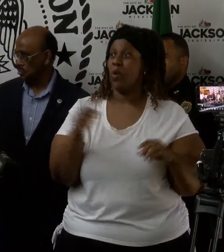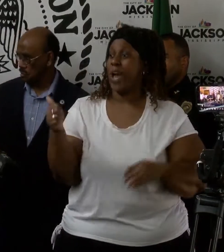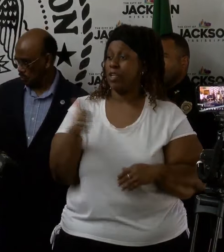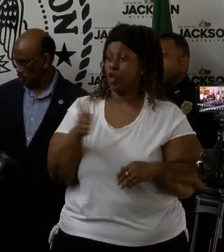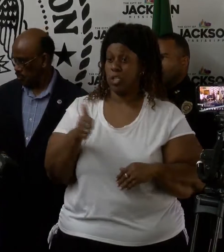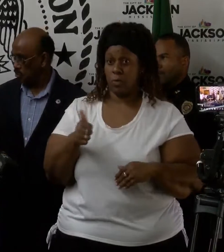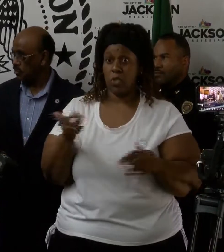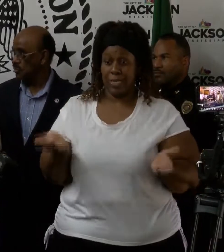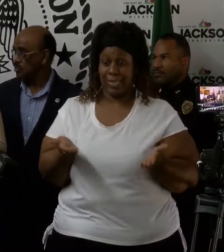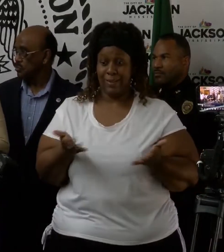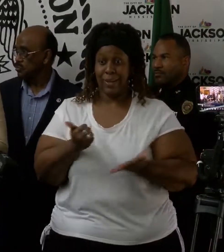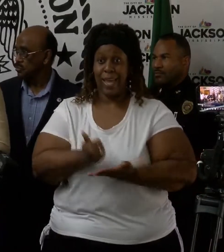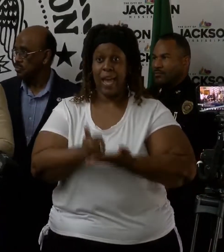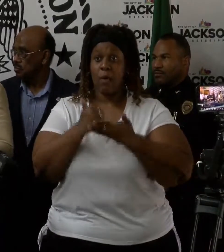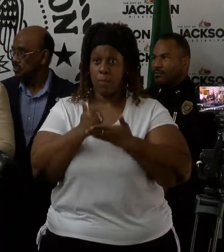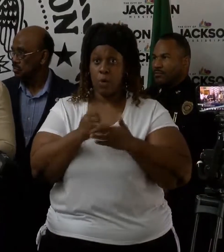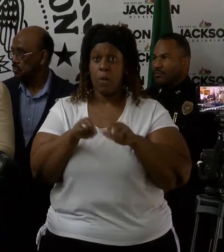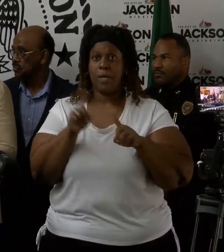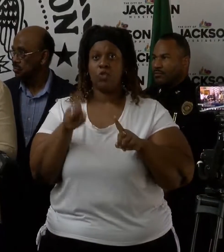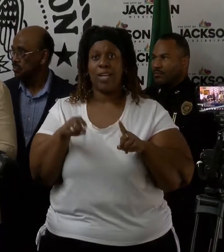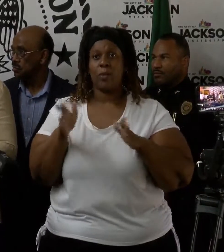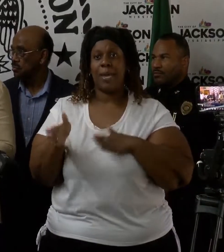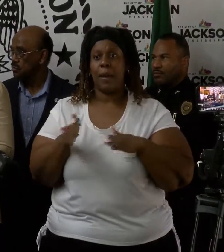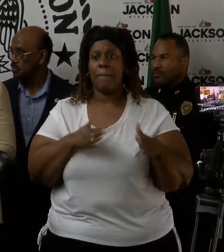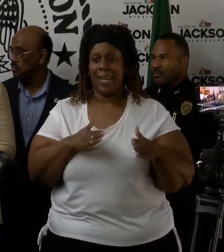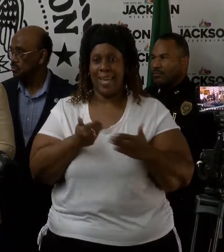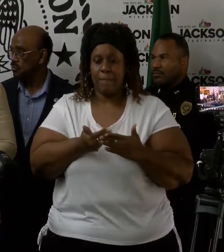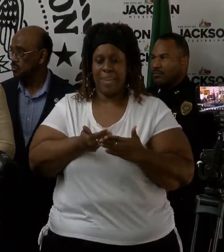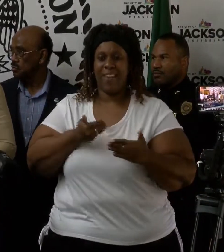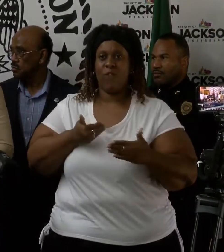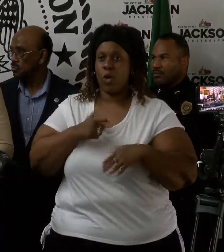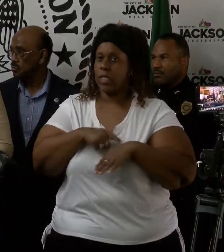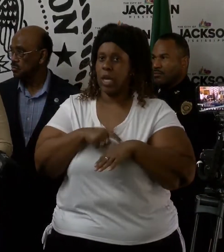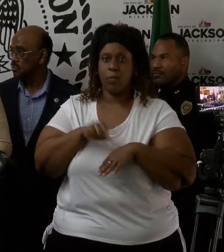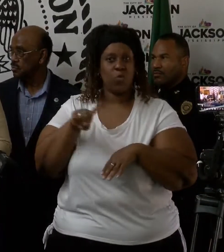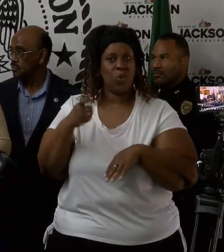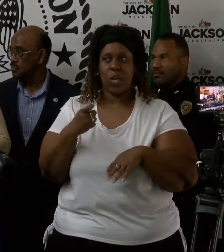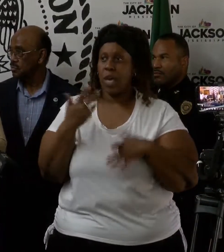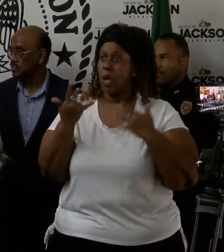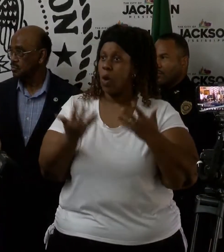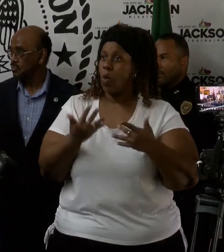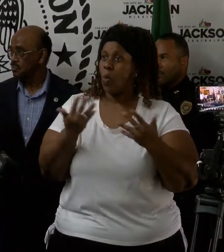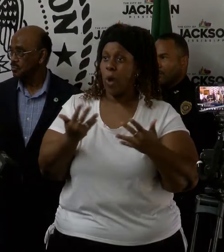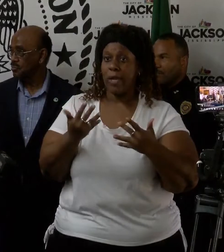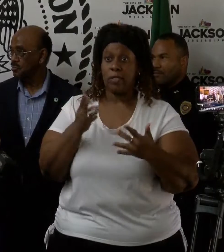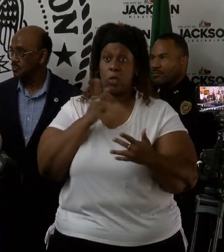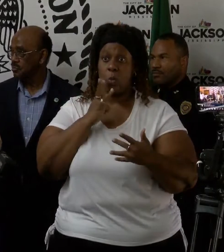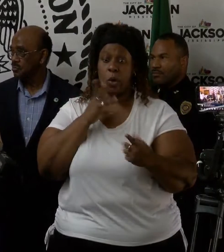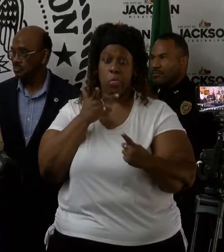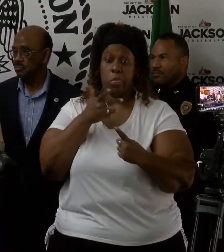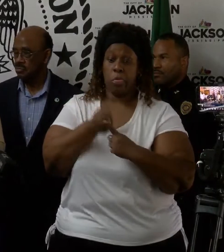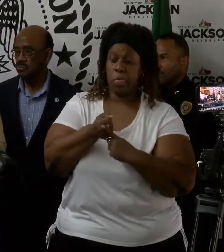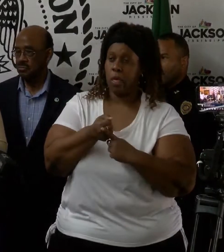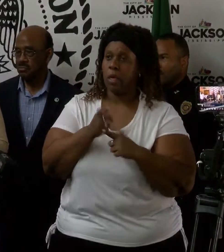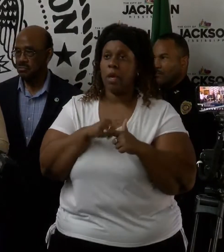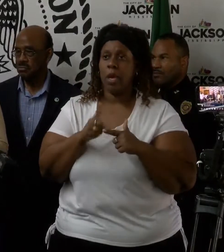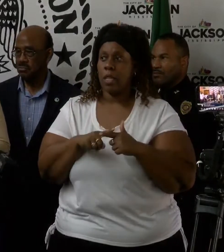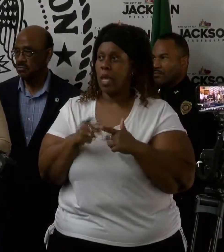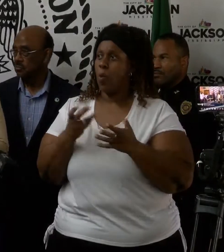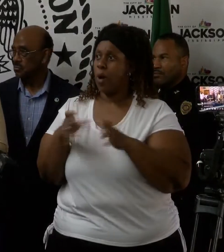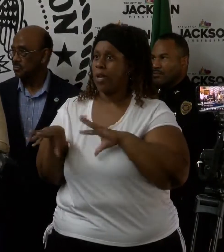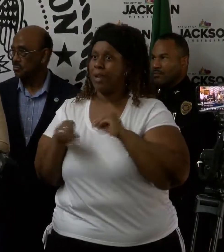is here to help you. But you have to make a plan in advance. You cannot wait until the final moment because at some point